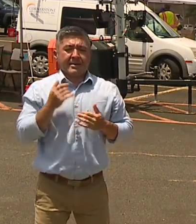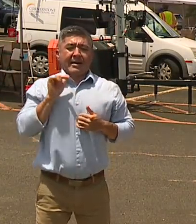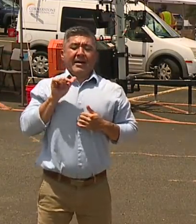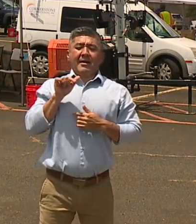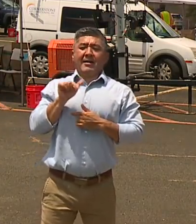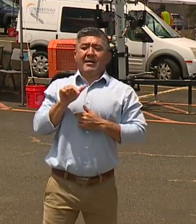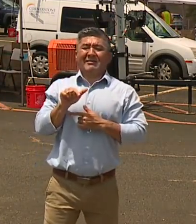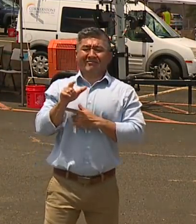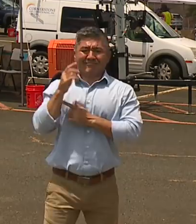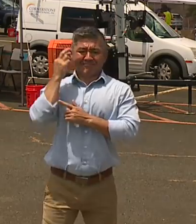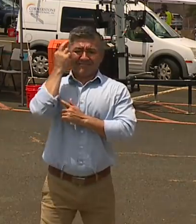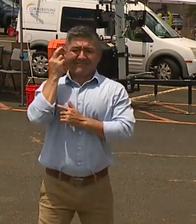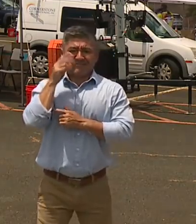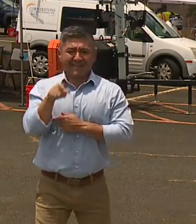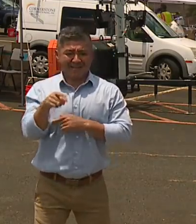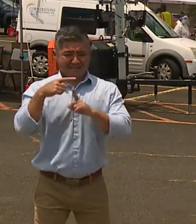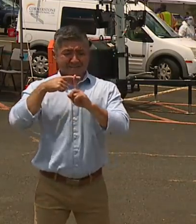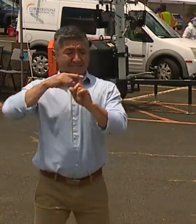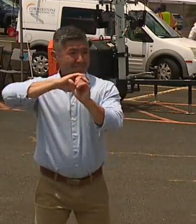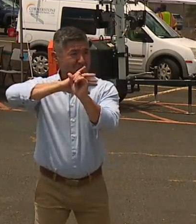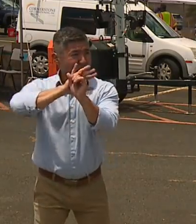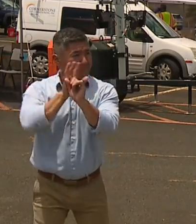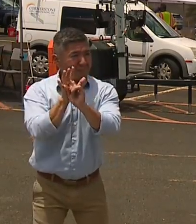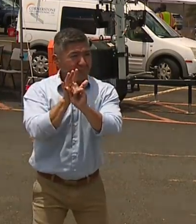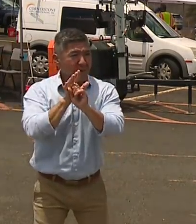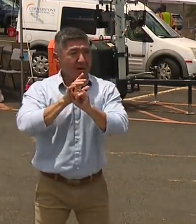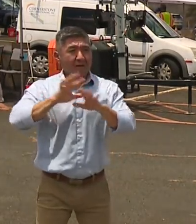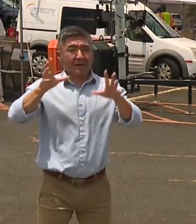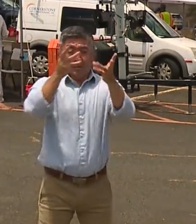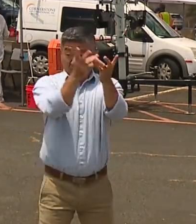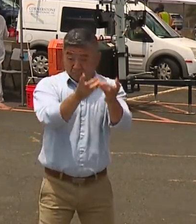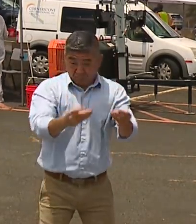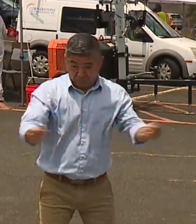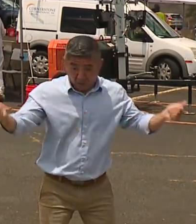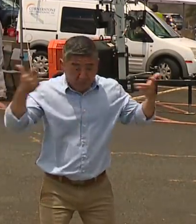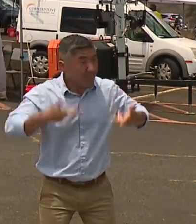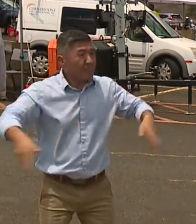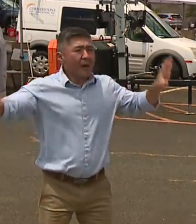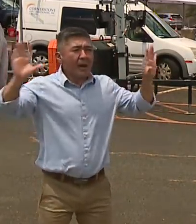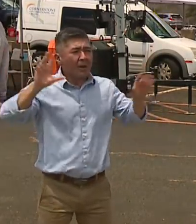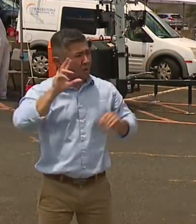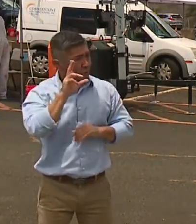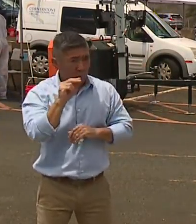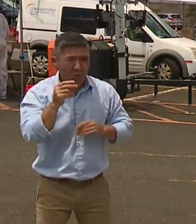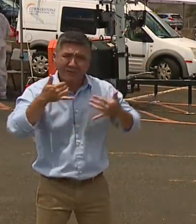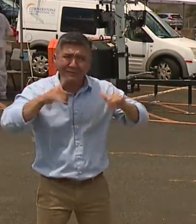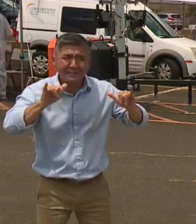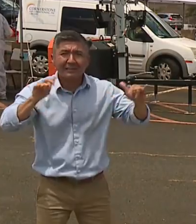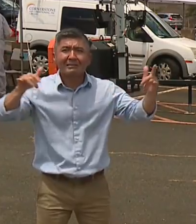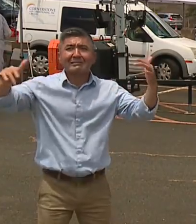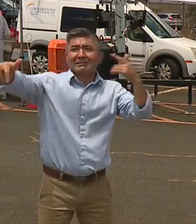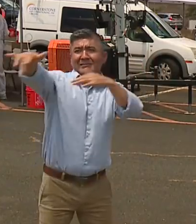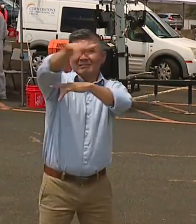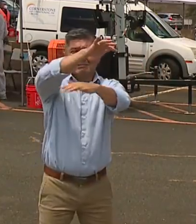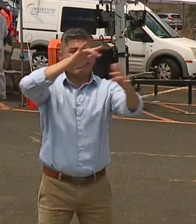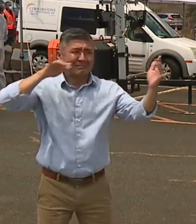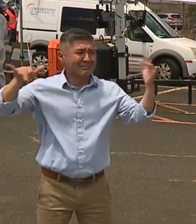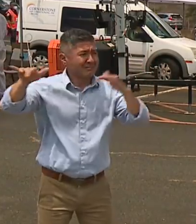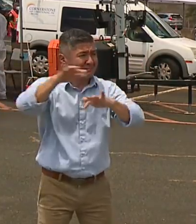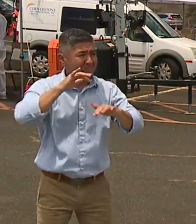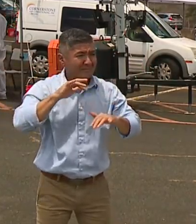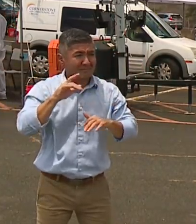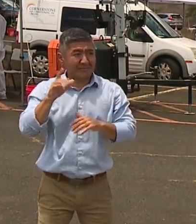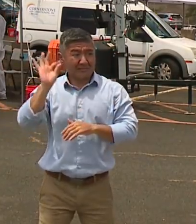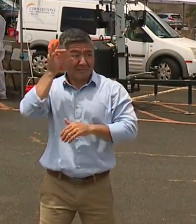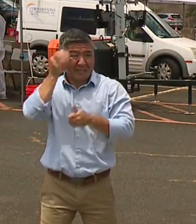of us is this virus lives. It travels among us as we travel and communicate and go about our business. And as the Surgeon General says,